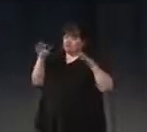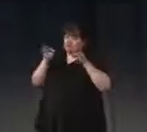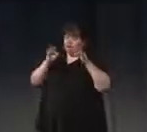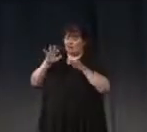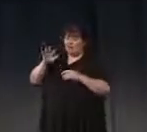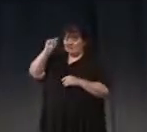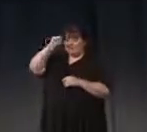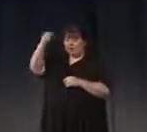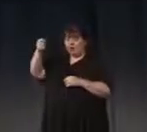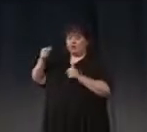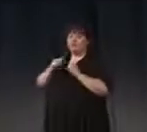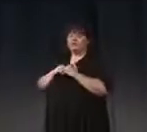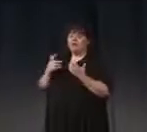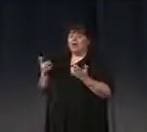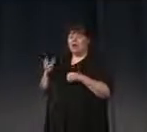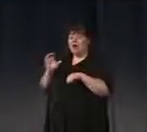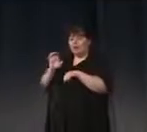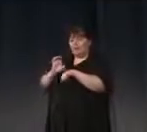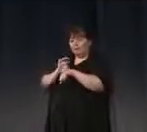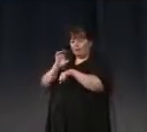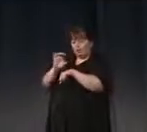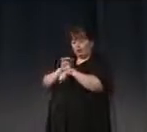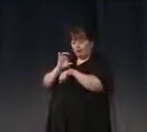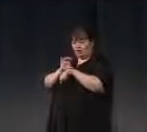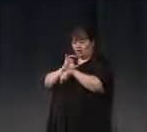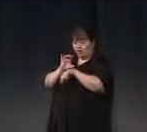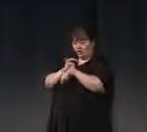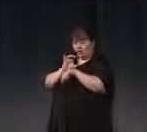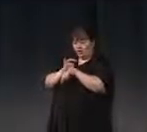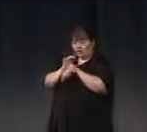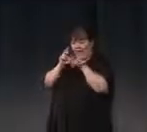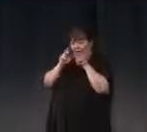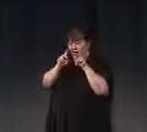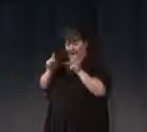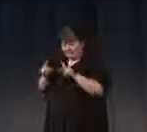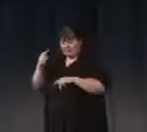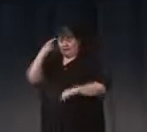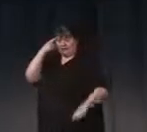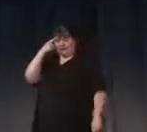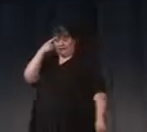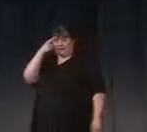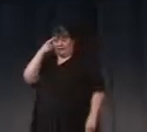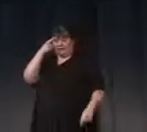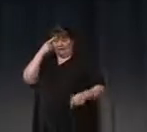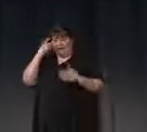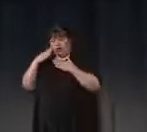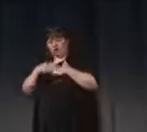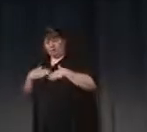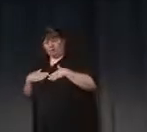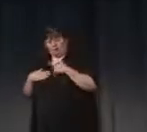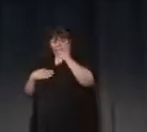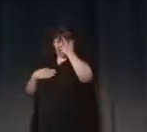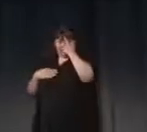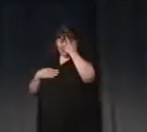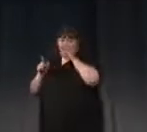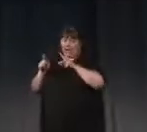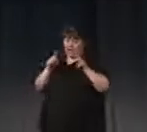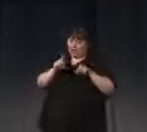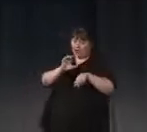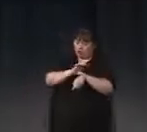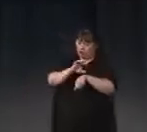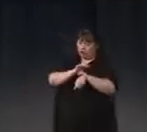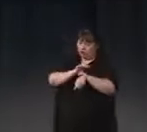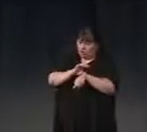theories with a computer as mind, computer like human mind metaphor, rather than